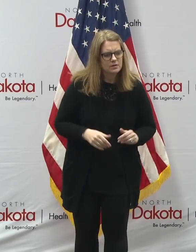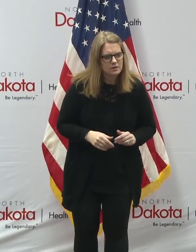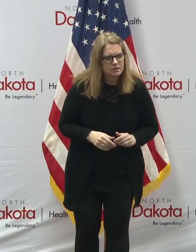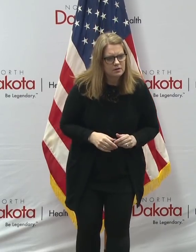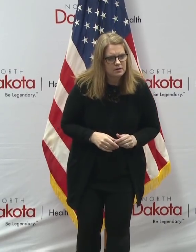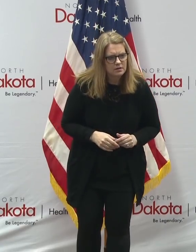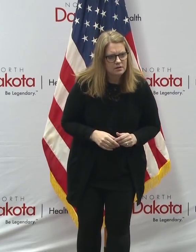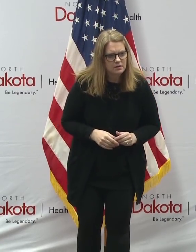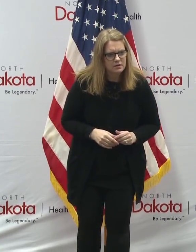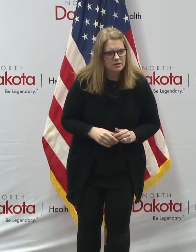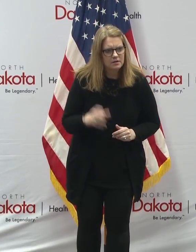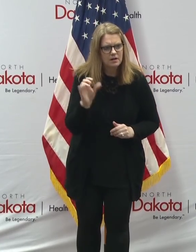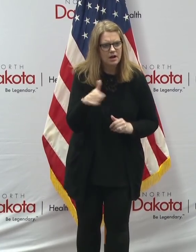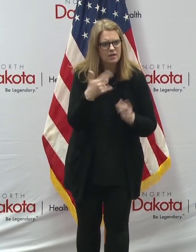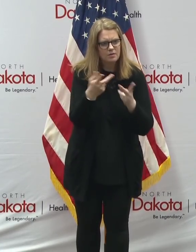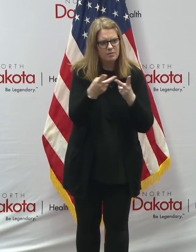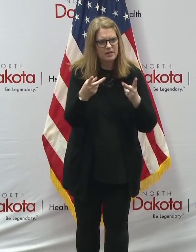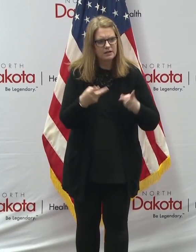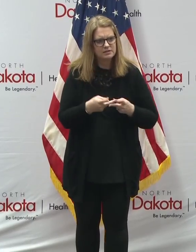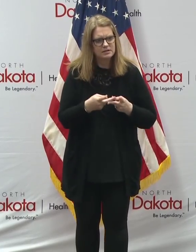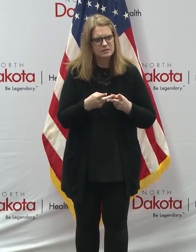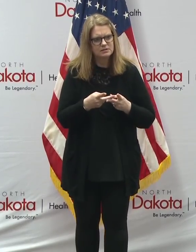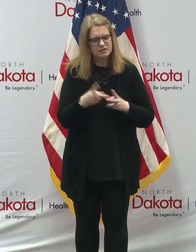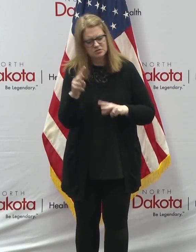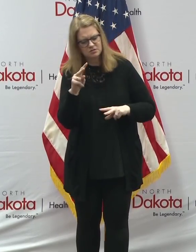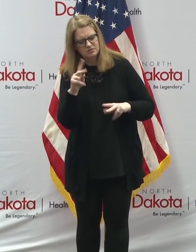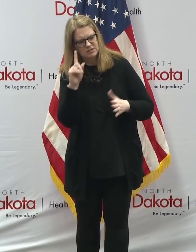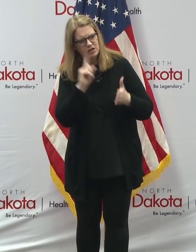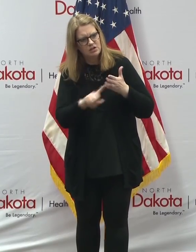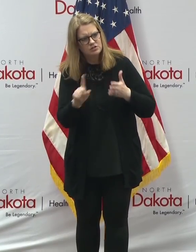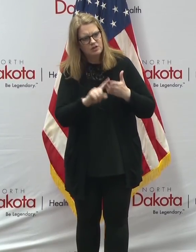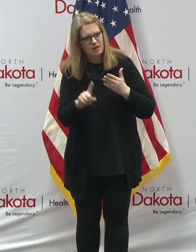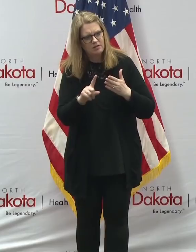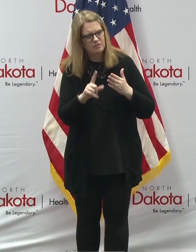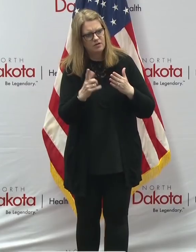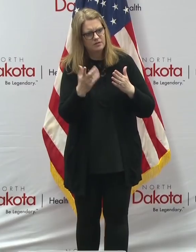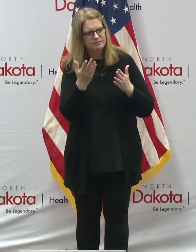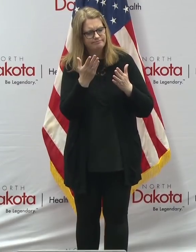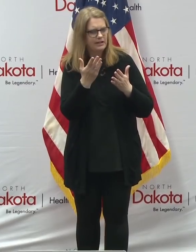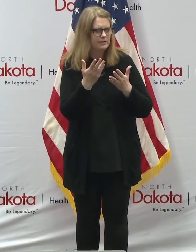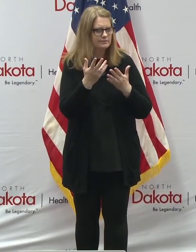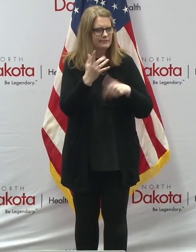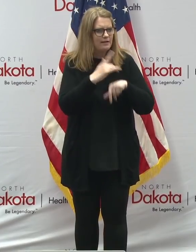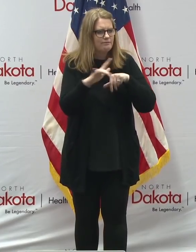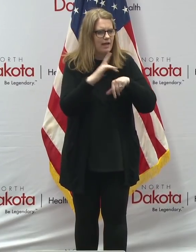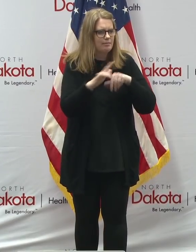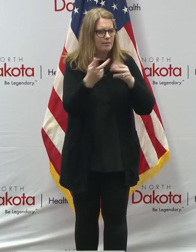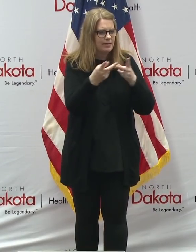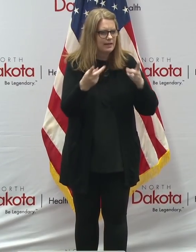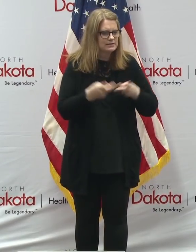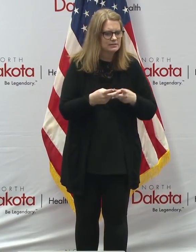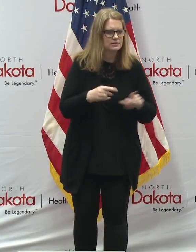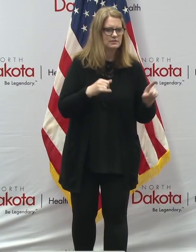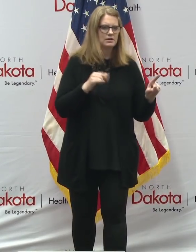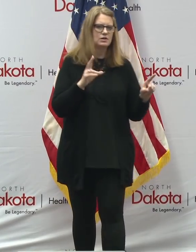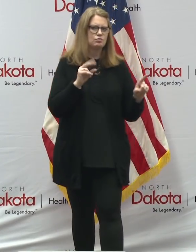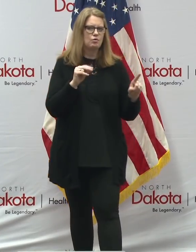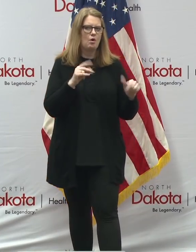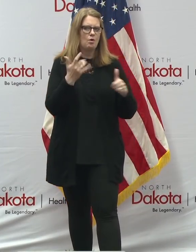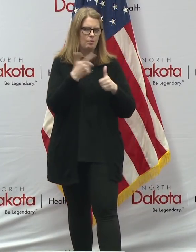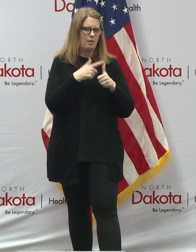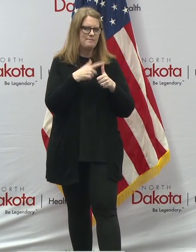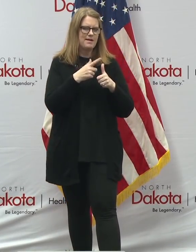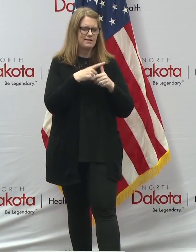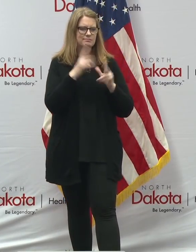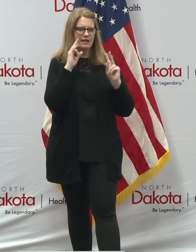facilities that you're looking at in terms of the housing inventory that you have for the homes? No, actually just primarily looking